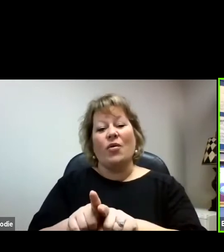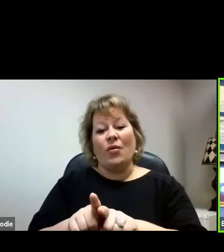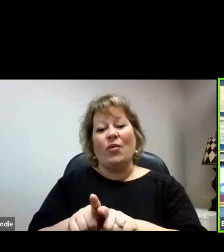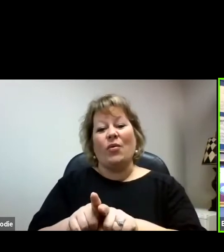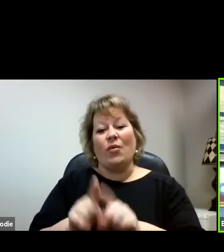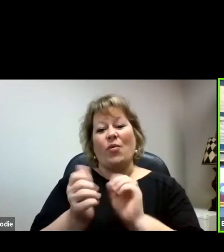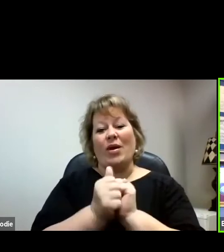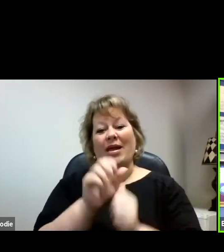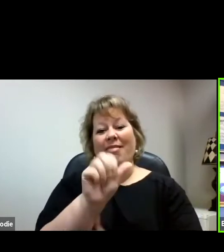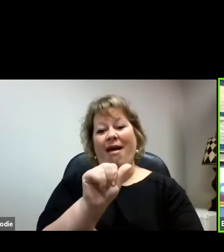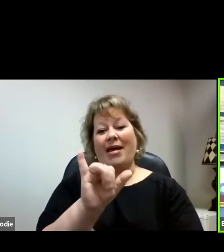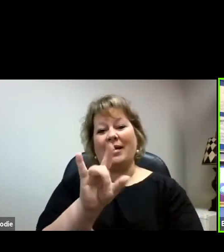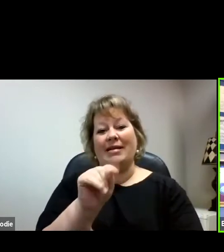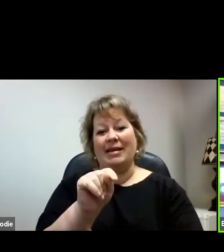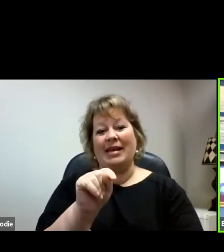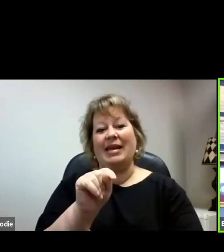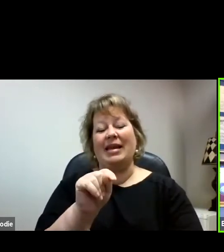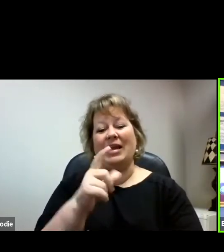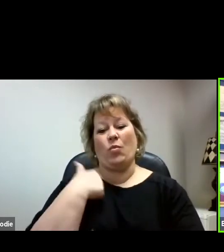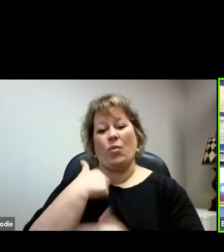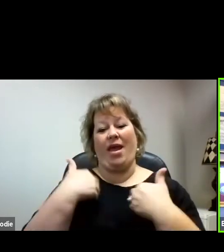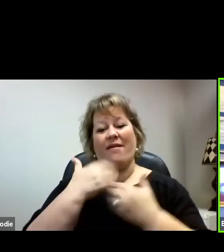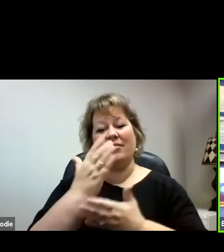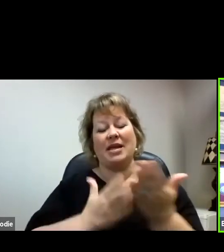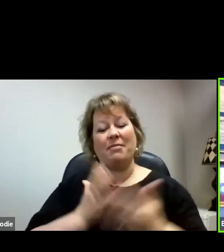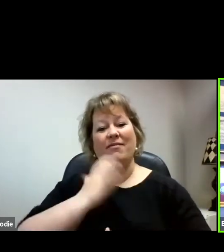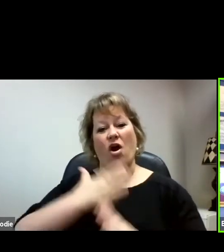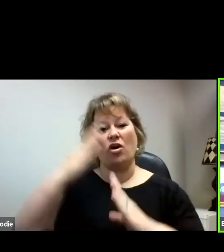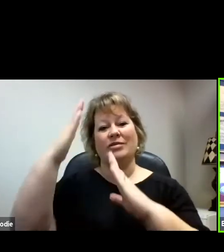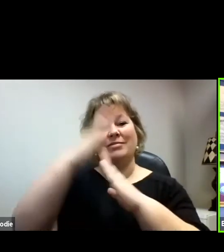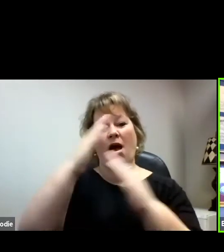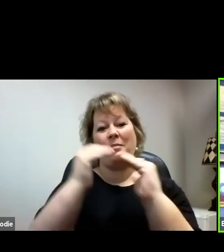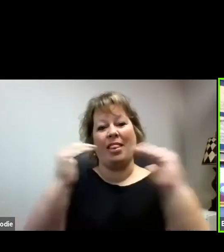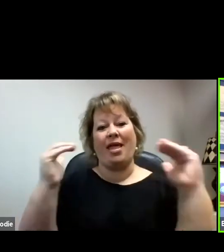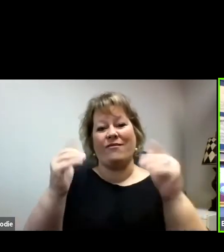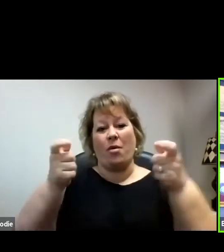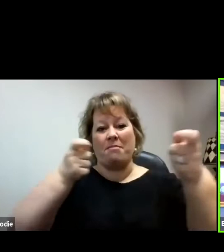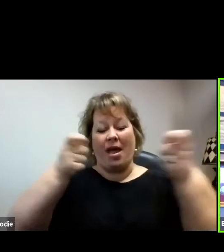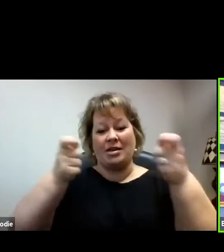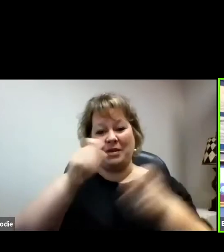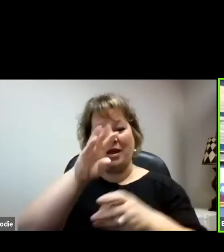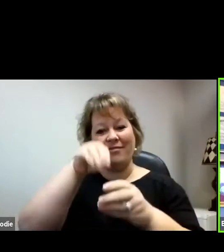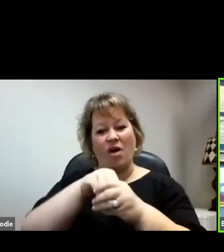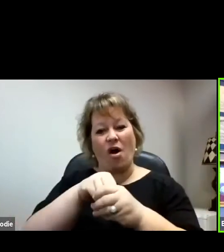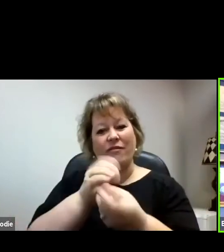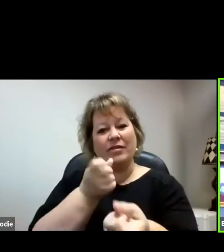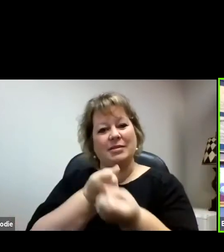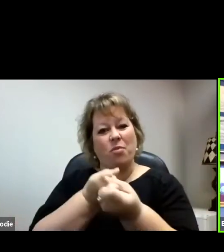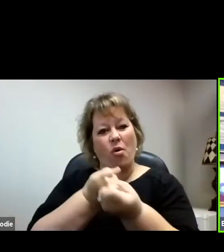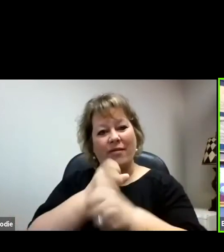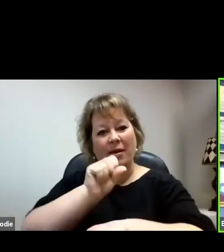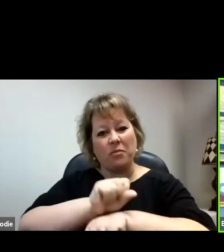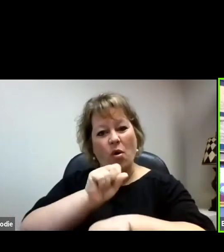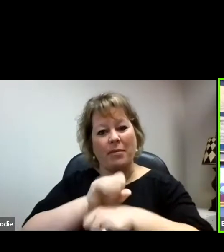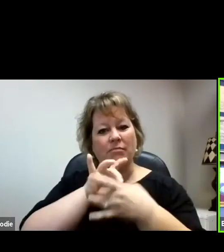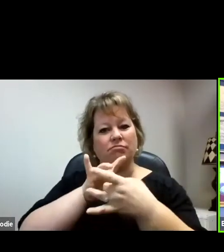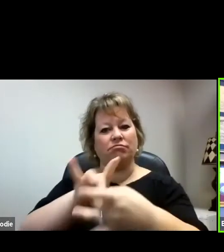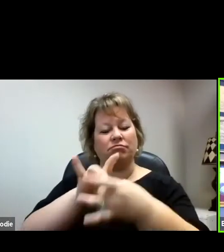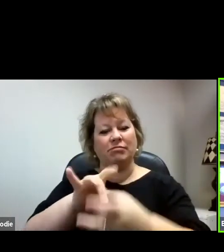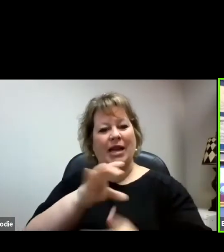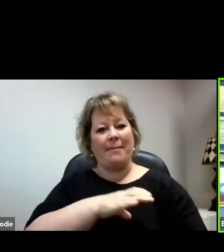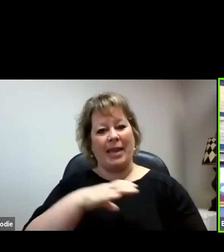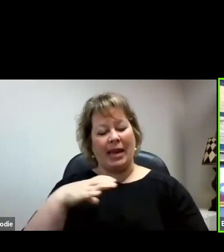the AIDT, we have some of our top-level management involved in the Supportive Employment Coordinating Committee,